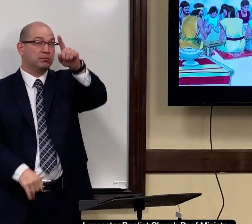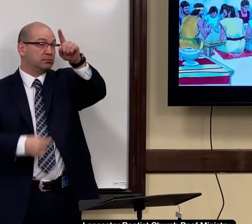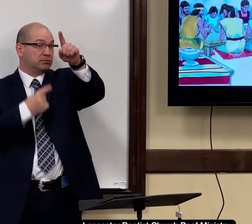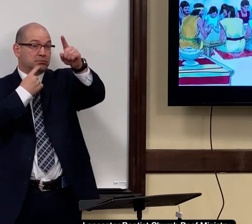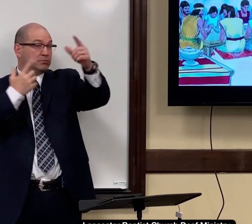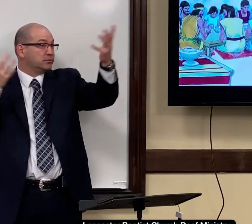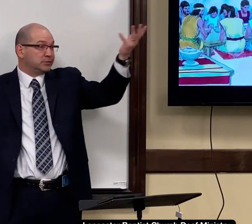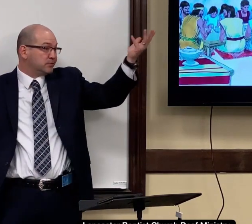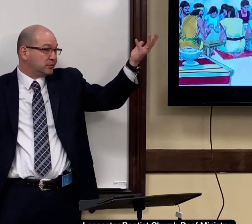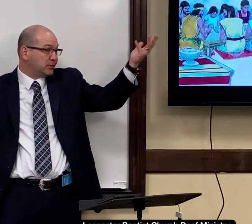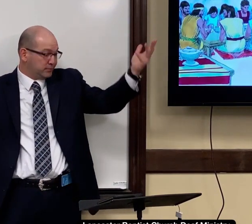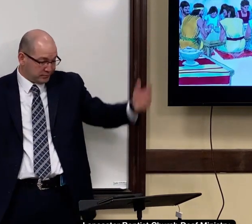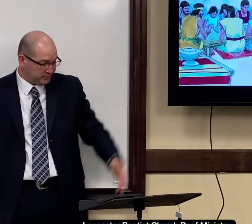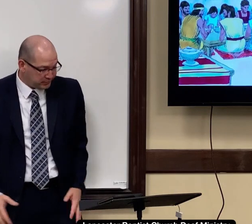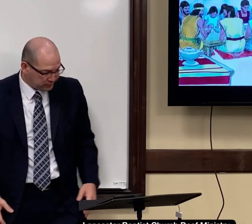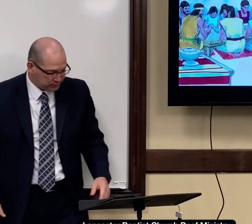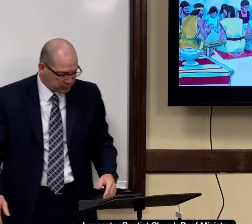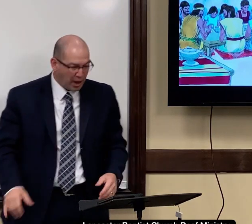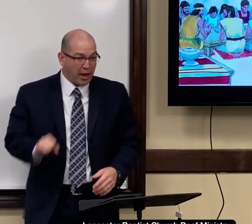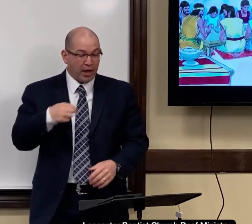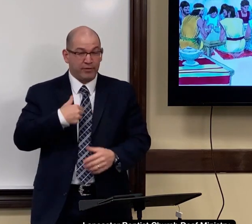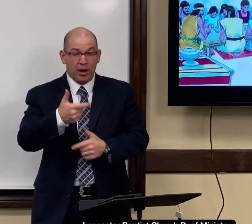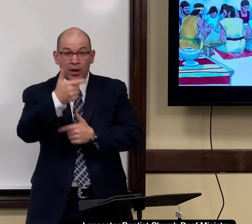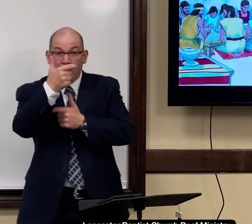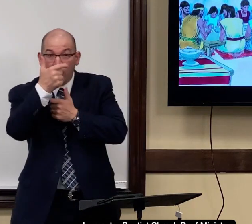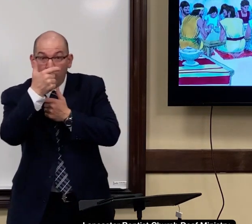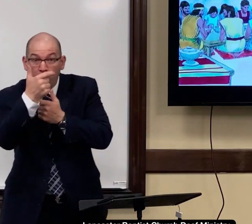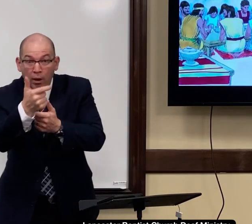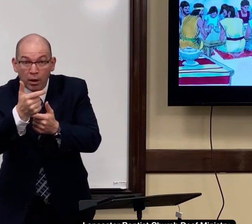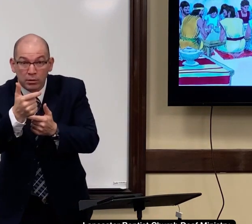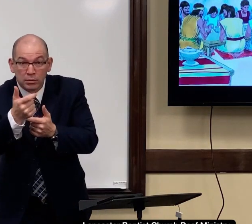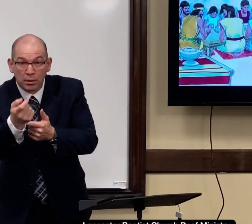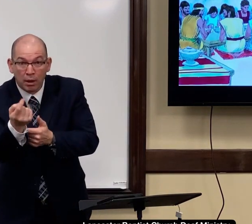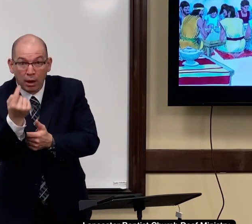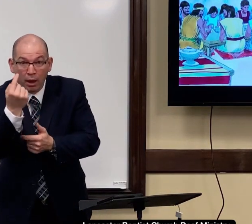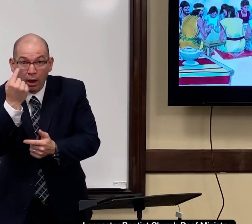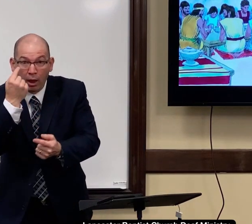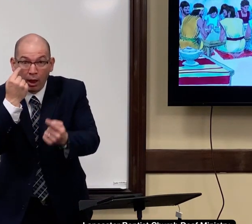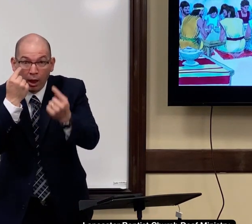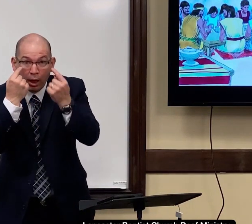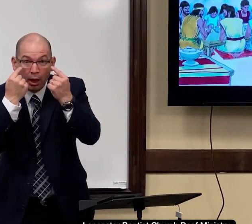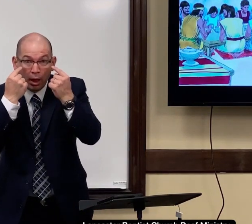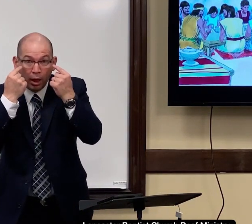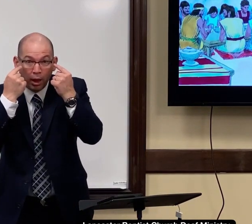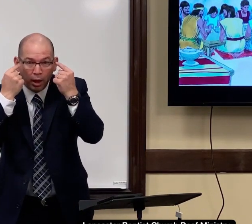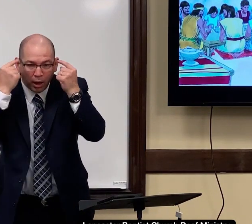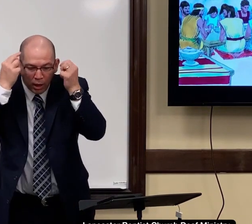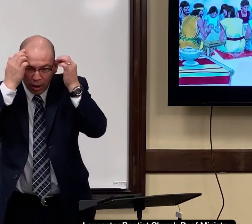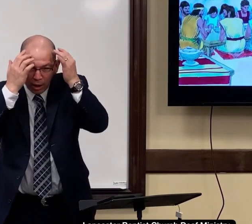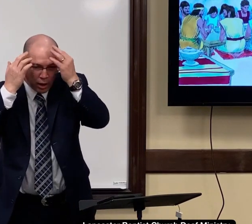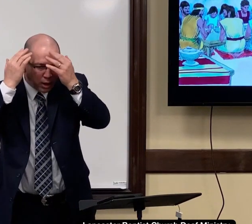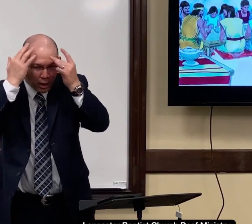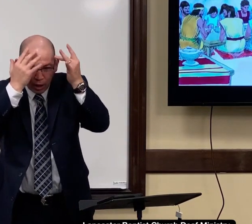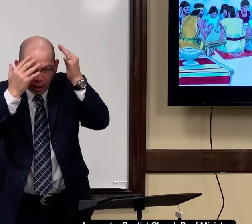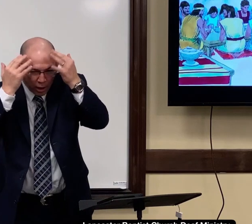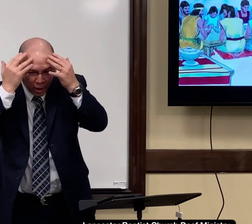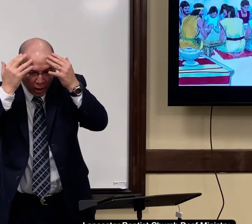It's that simple. It's what God said to do. So, if we're watching, something comes into our eyes, and it